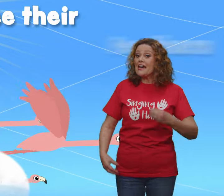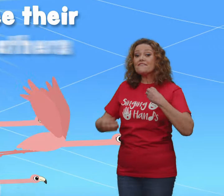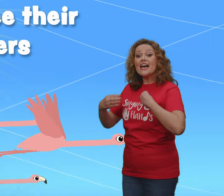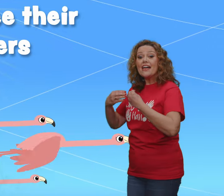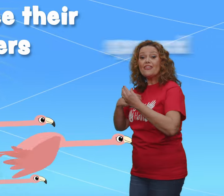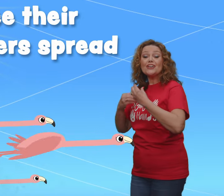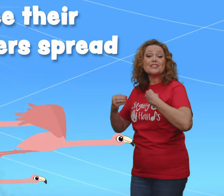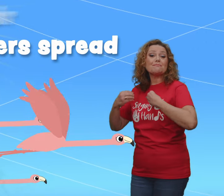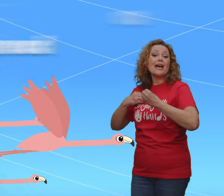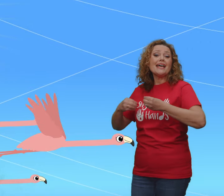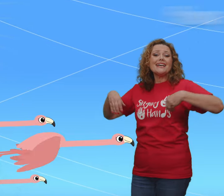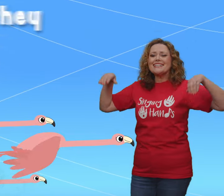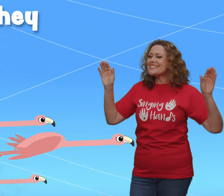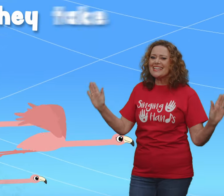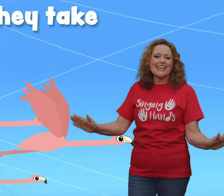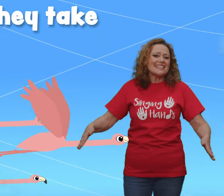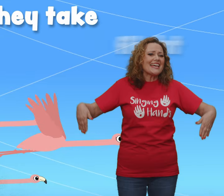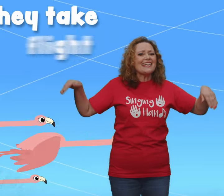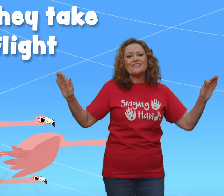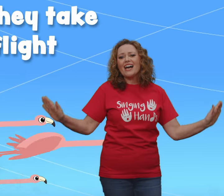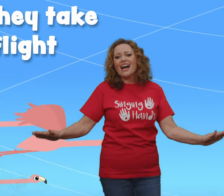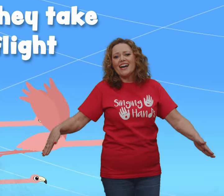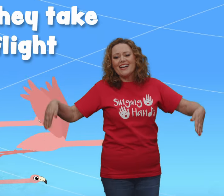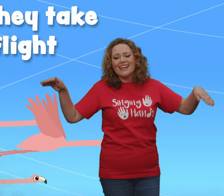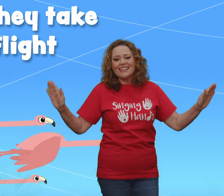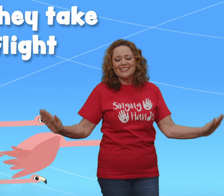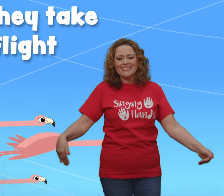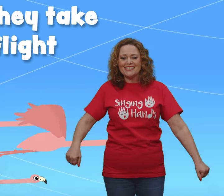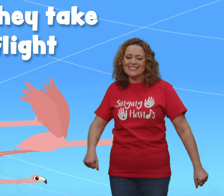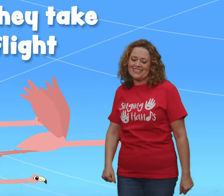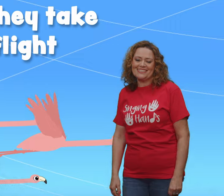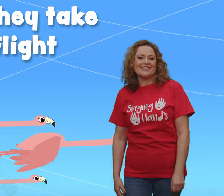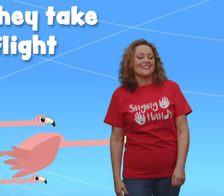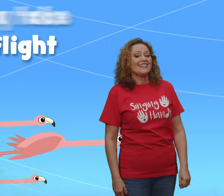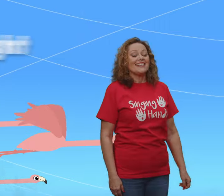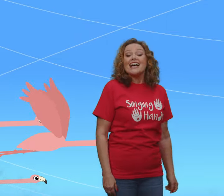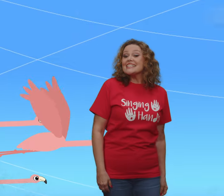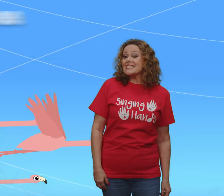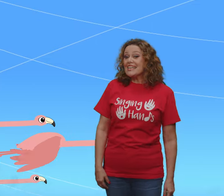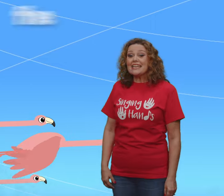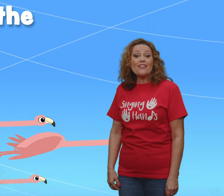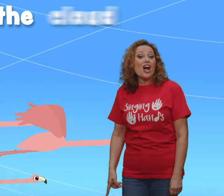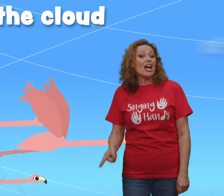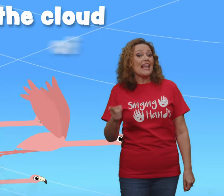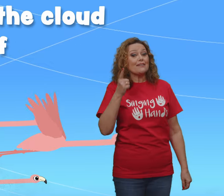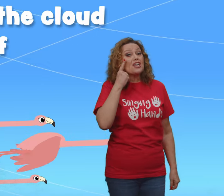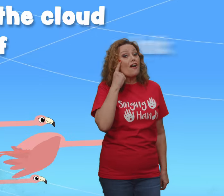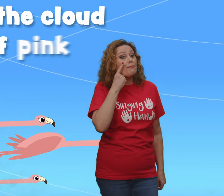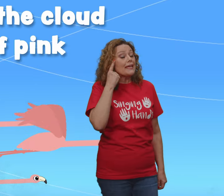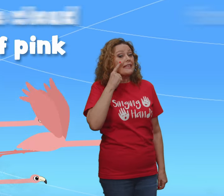Their feather spread as they take flight See the cloud of pink